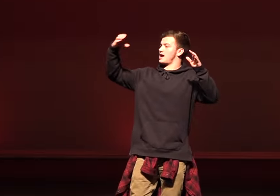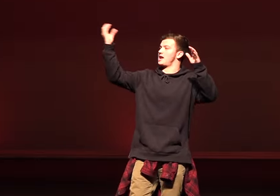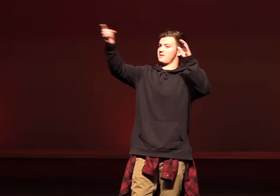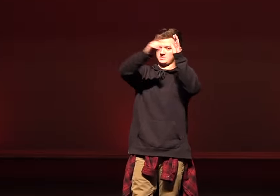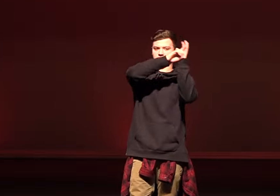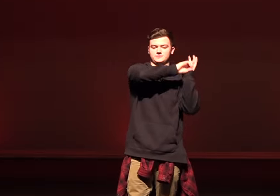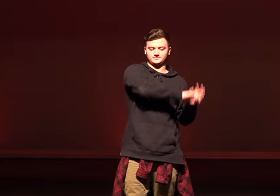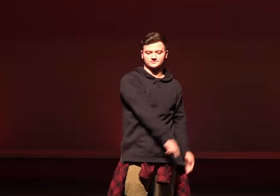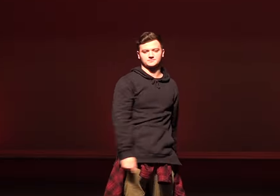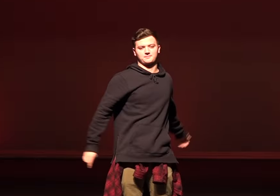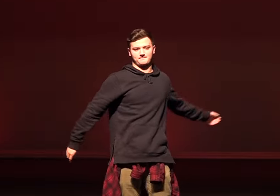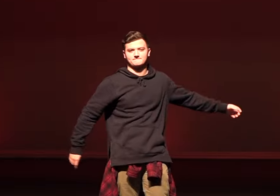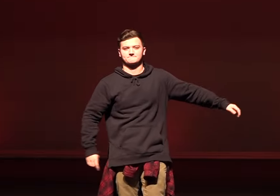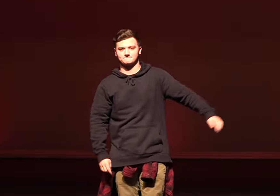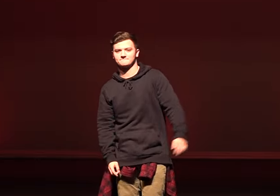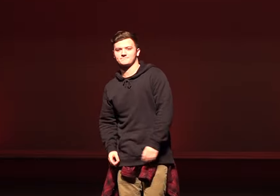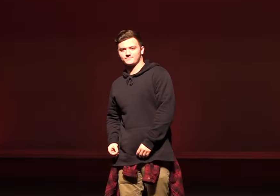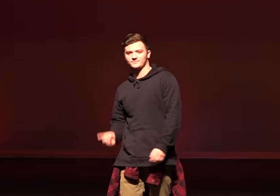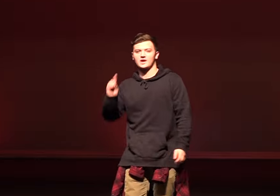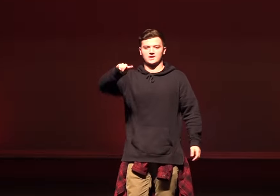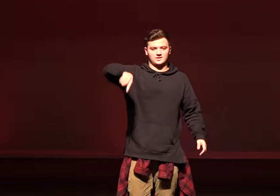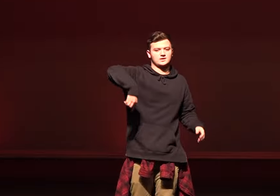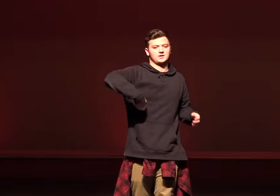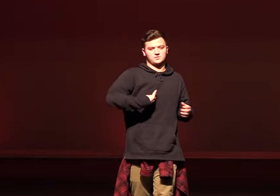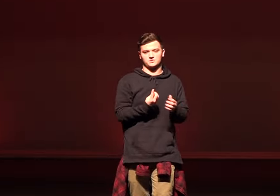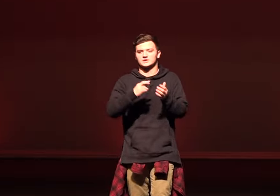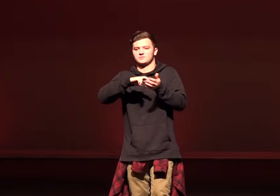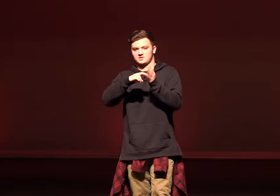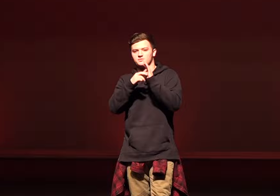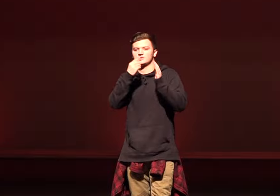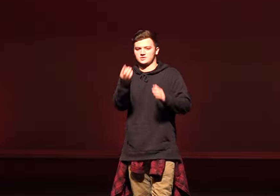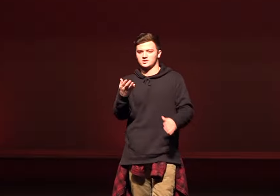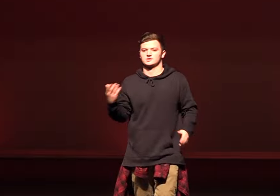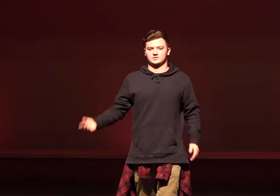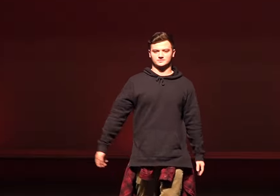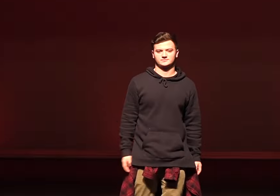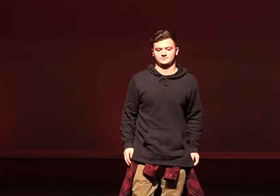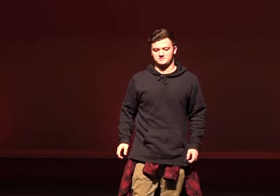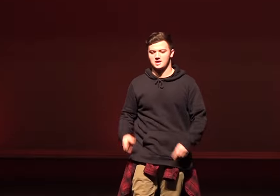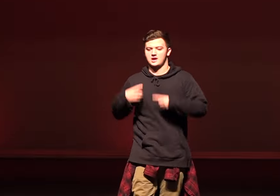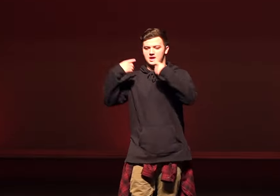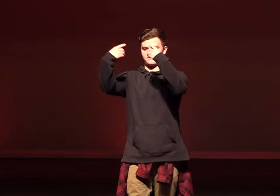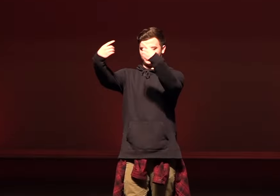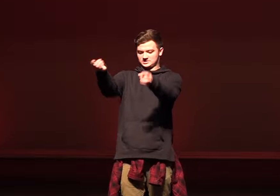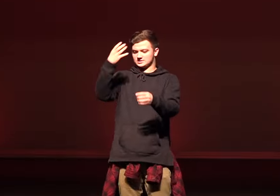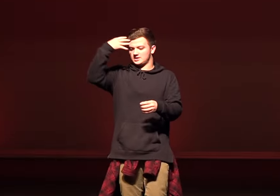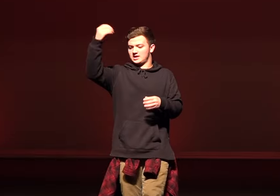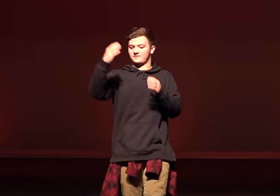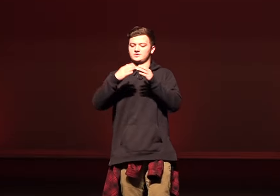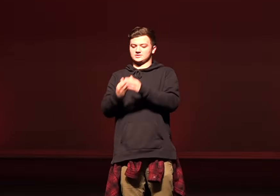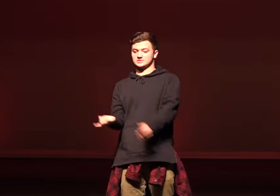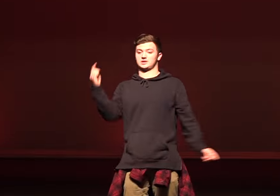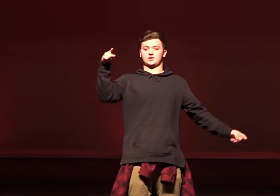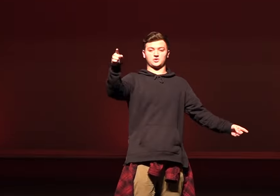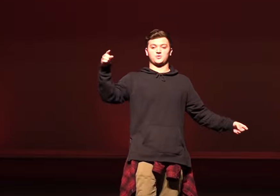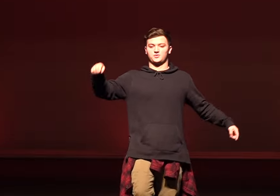hotline bling That can only mean one thing Ever since I left the city, you